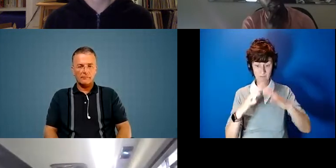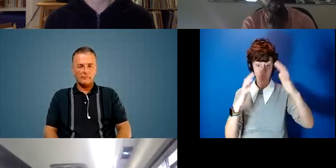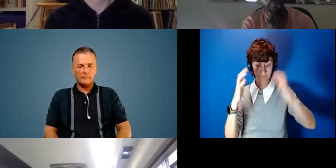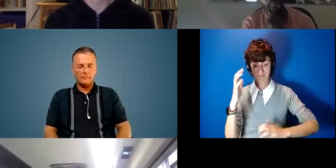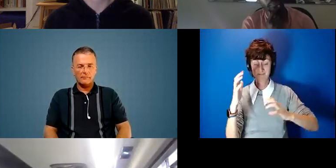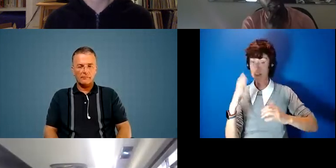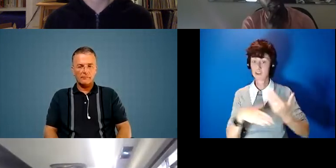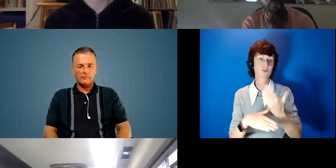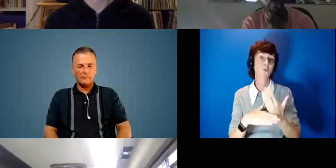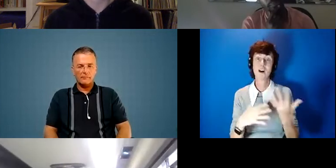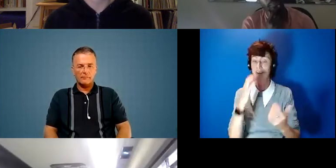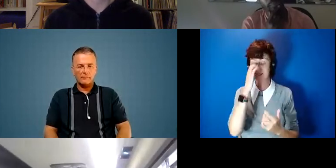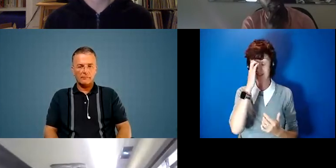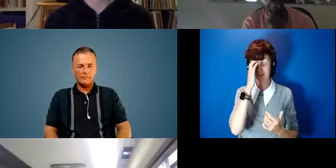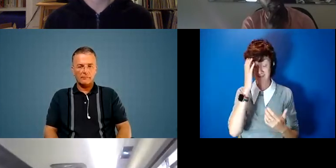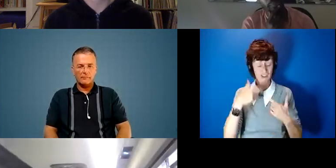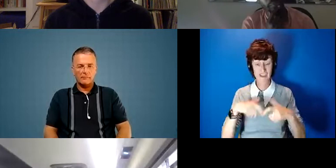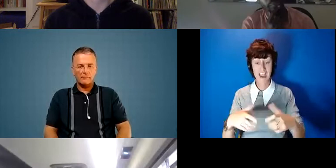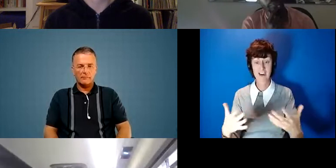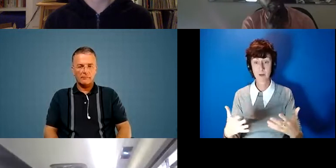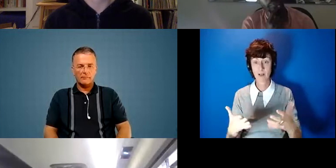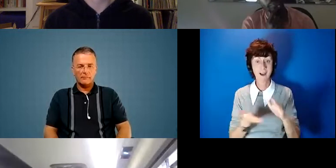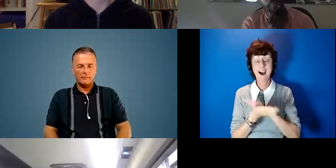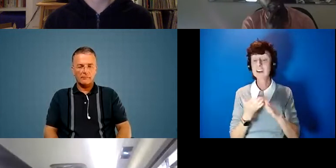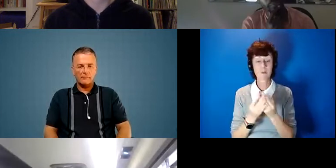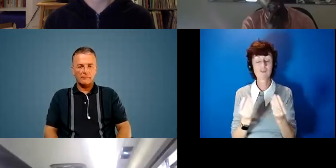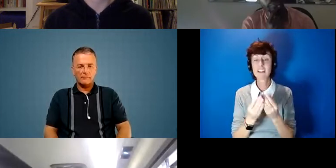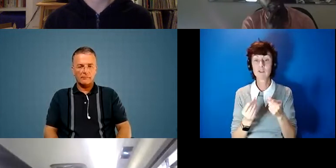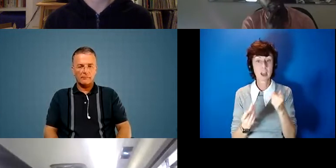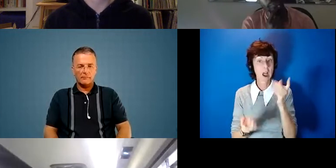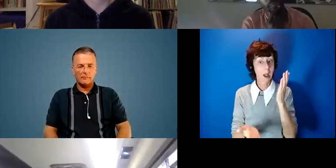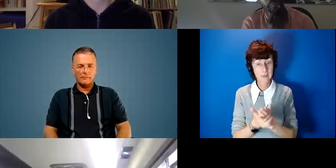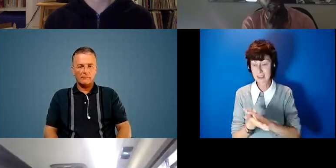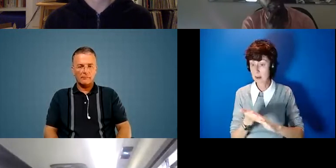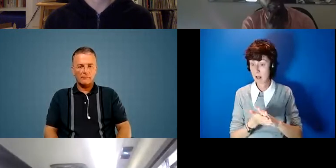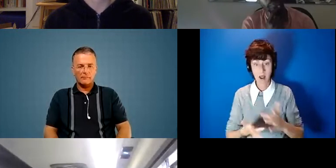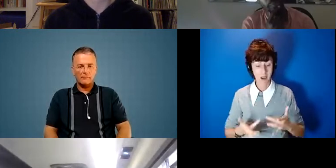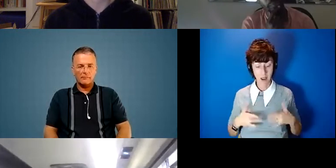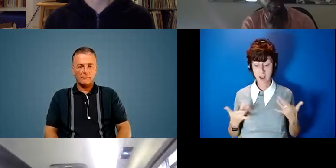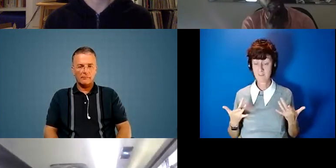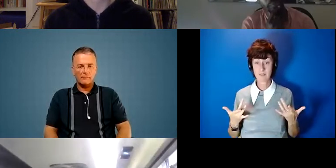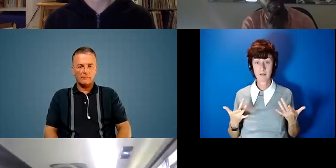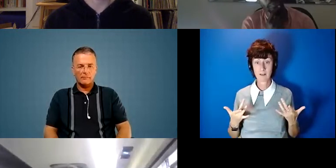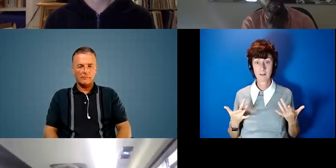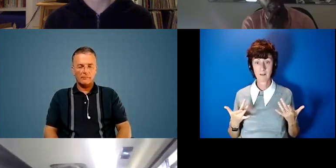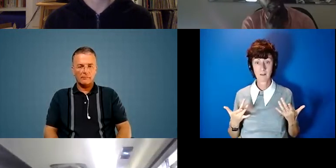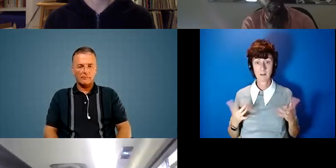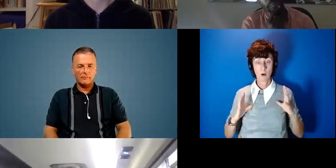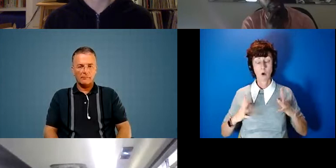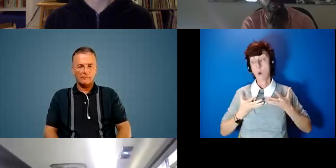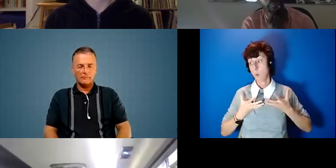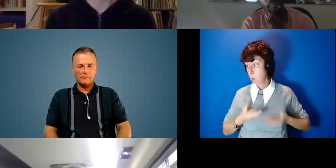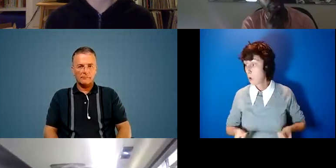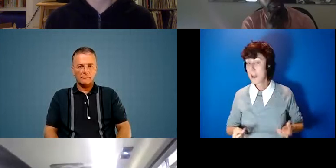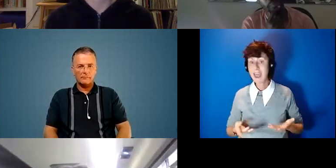doesn't work it's not sustainable and i don't even mean that like materials i literally mean that existing the way in which you get burnt out like as a lifestyle